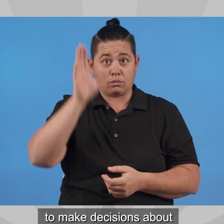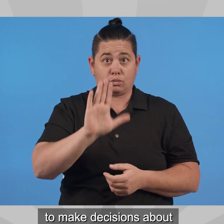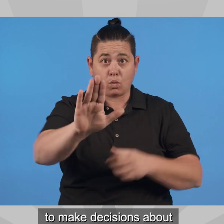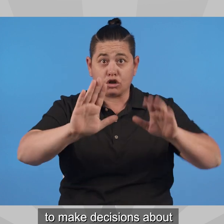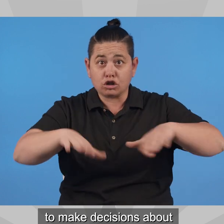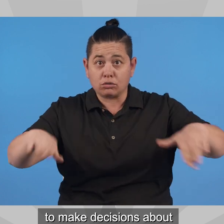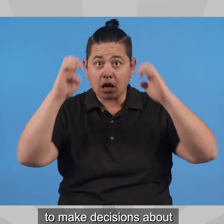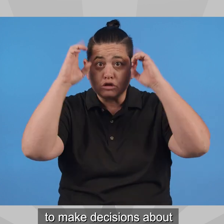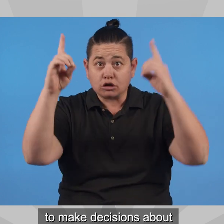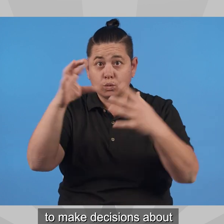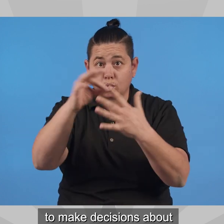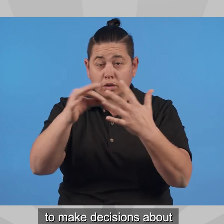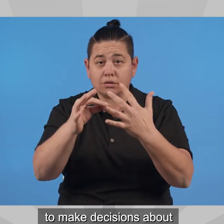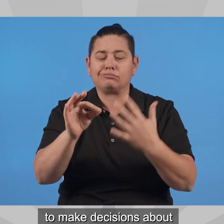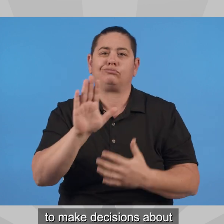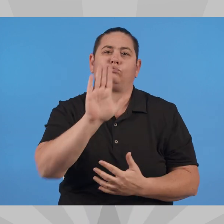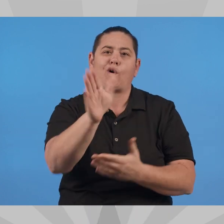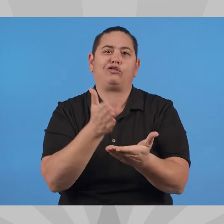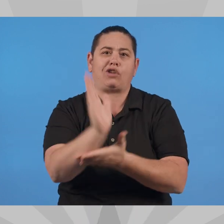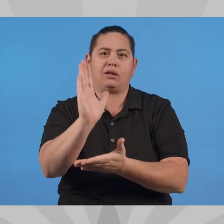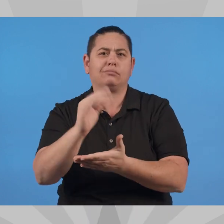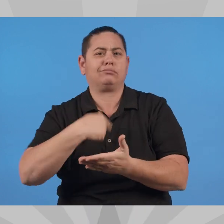decisions about their children's education.